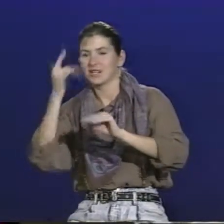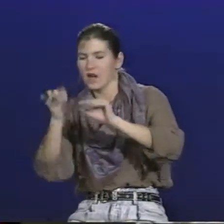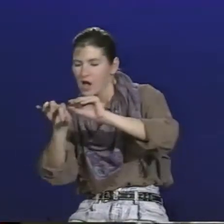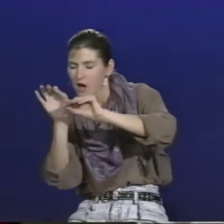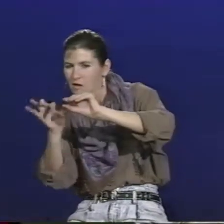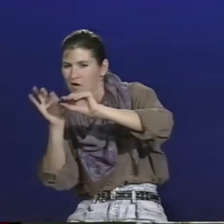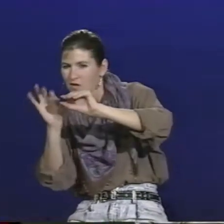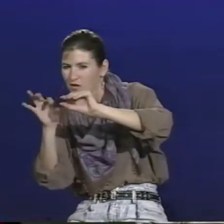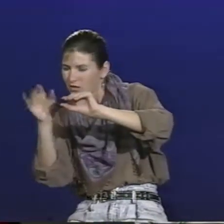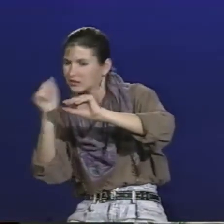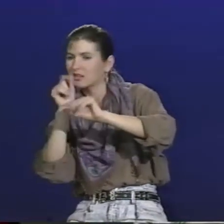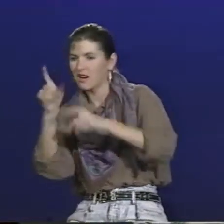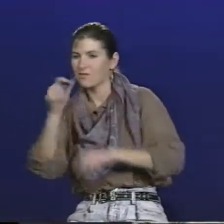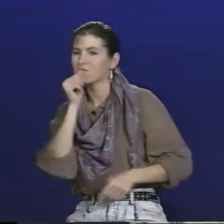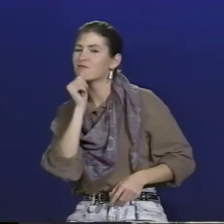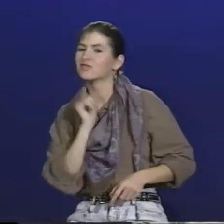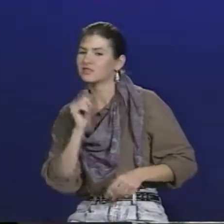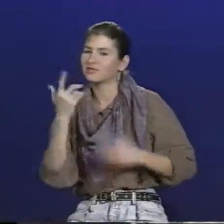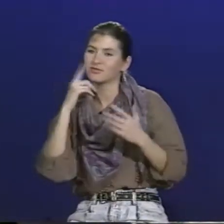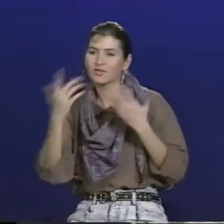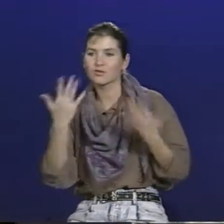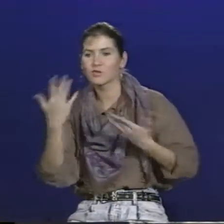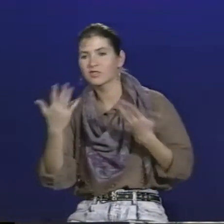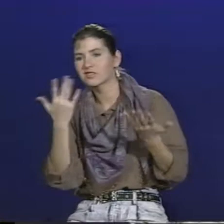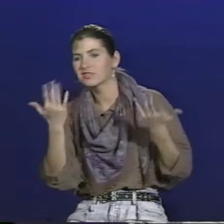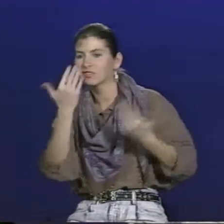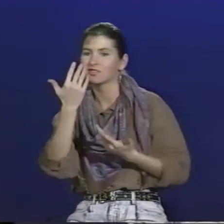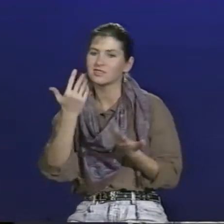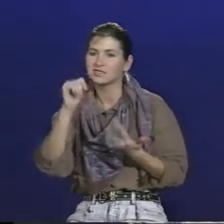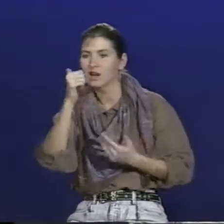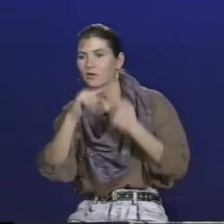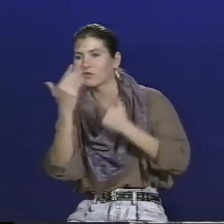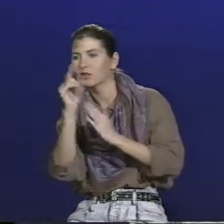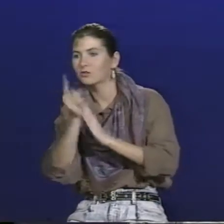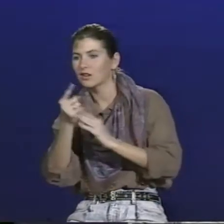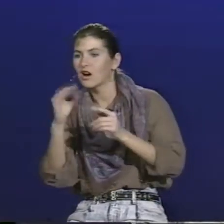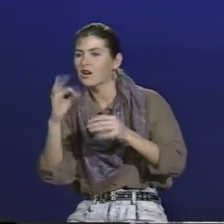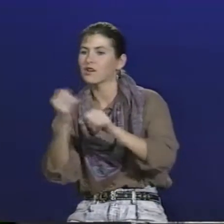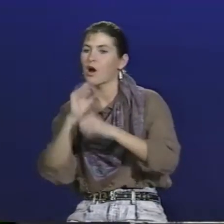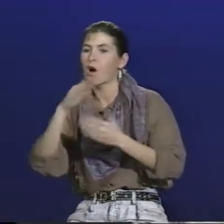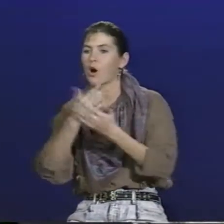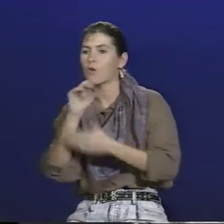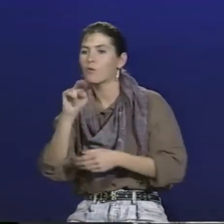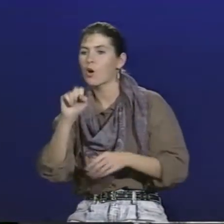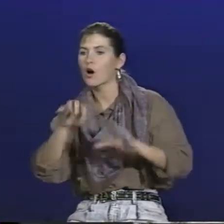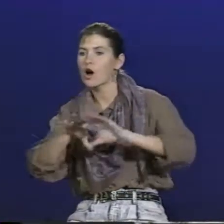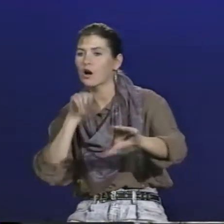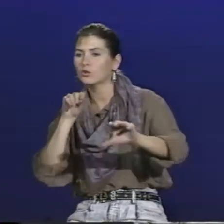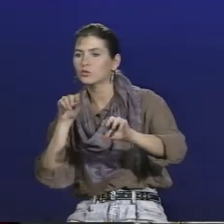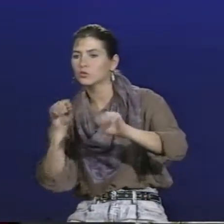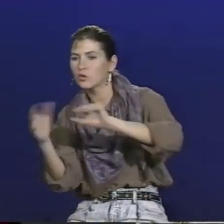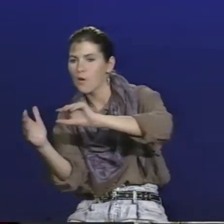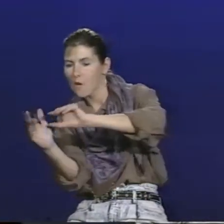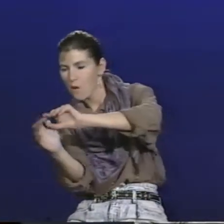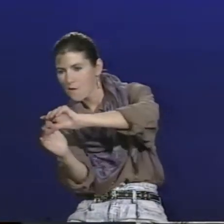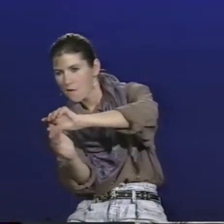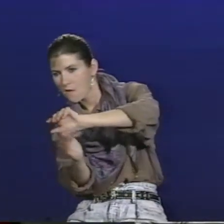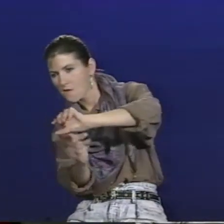You don't want to leave the bones in because that will be difficult while you're eating. It may take 10 to 15 minutes to de-bone the fish,